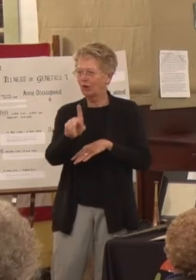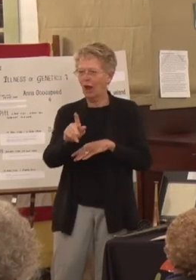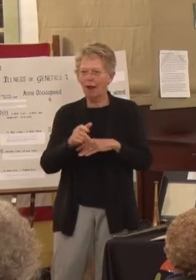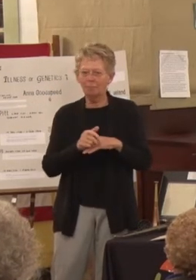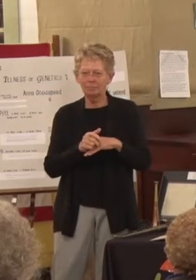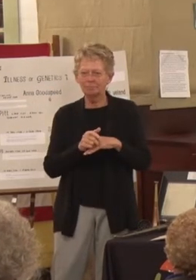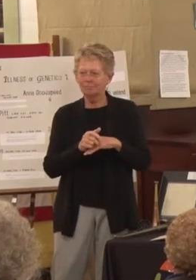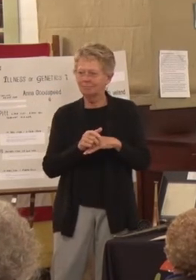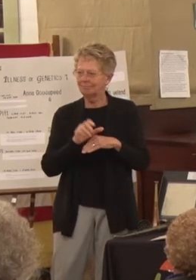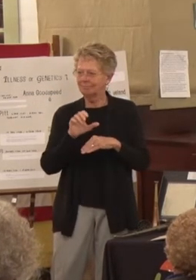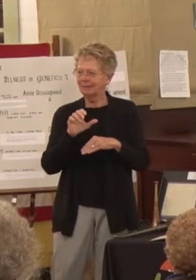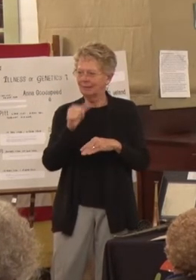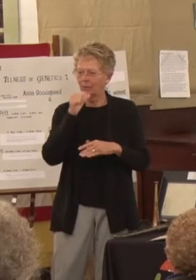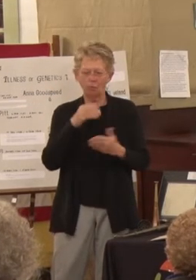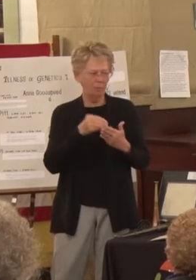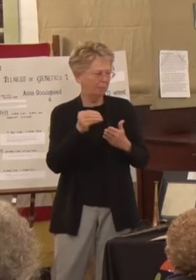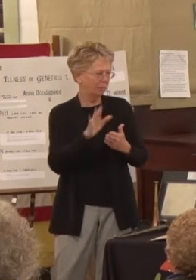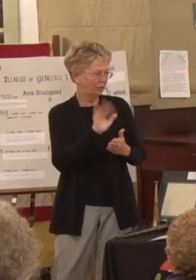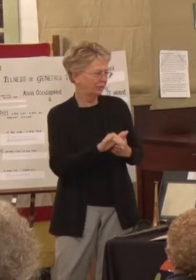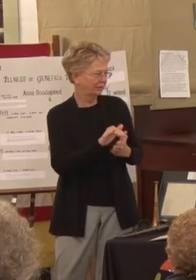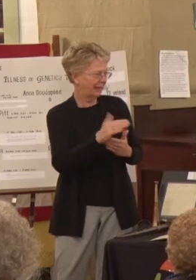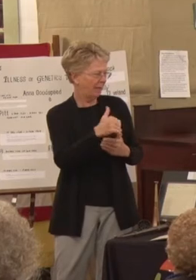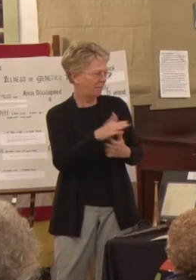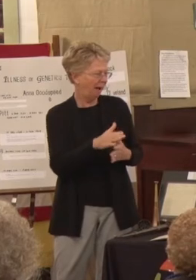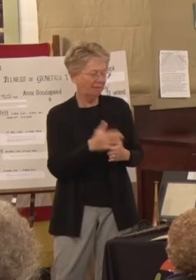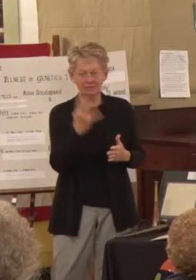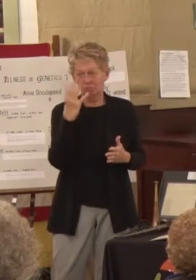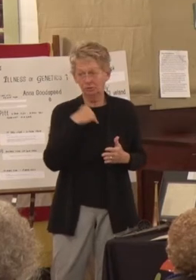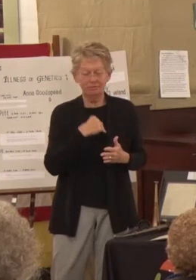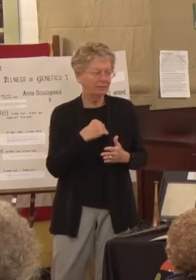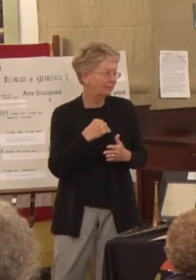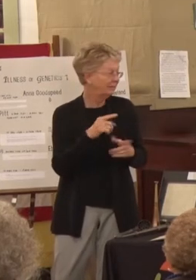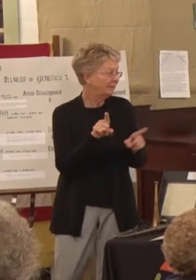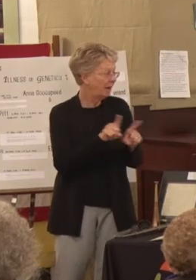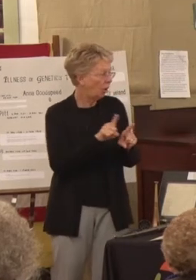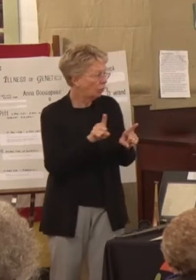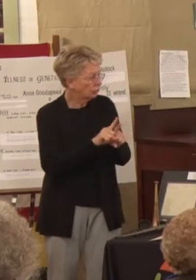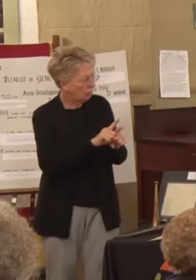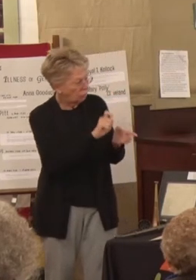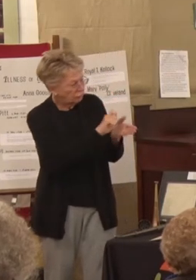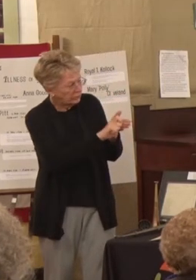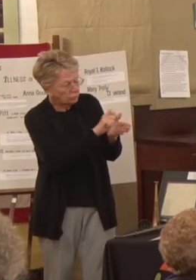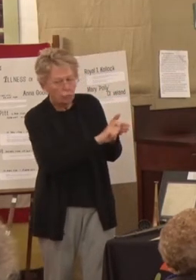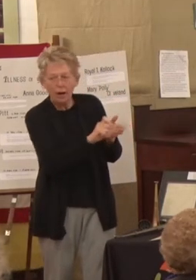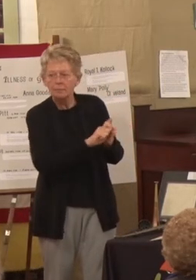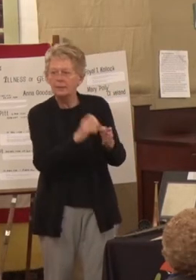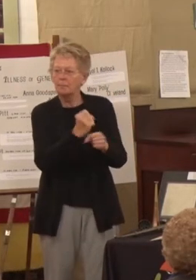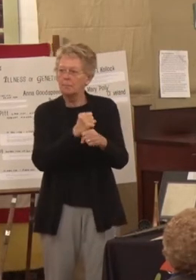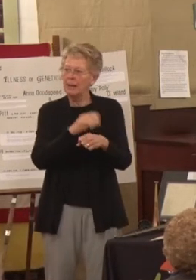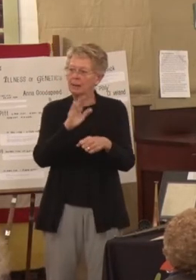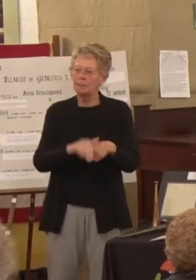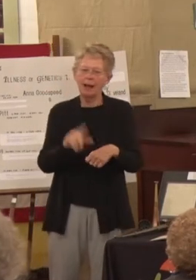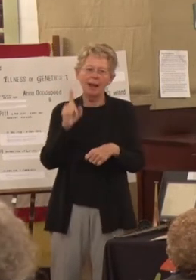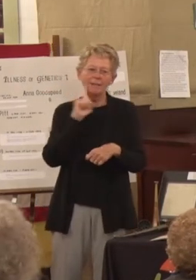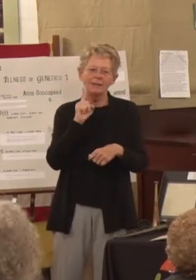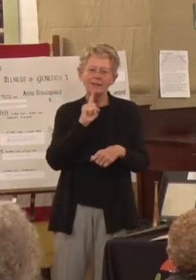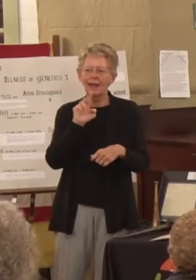purchased this sewing box it's quite beautiful and she inscribed it it was made by the deaf mutes at the American